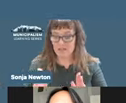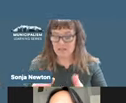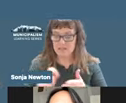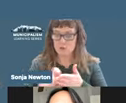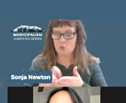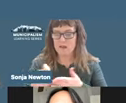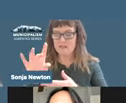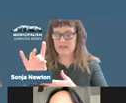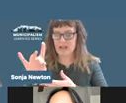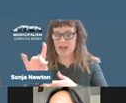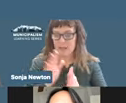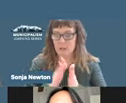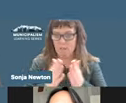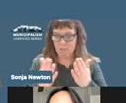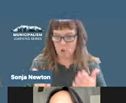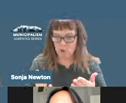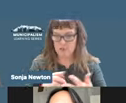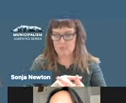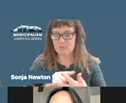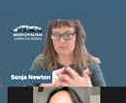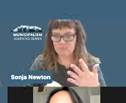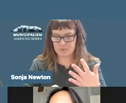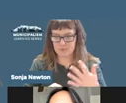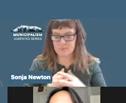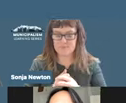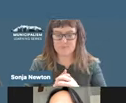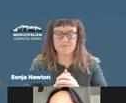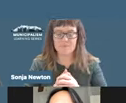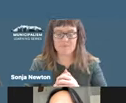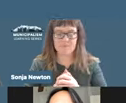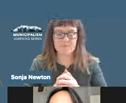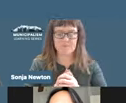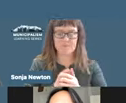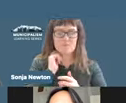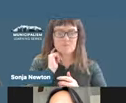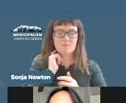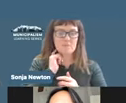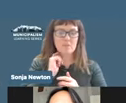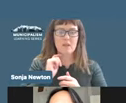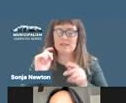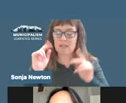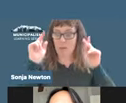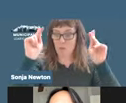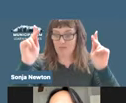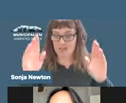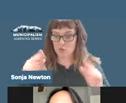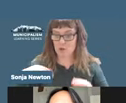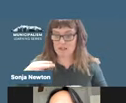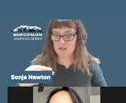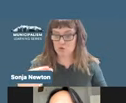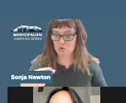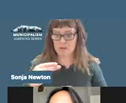including Frontiers of Labor, Reinventing the People, and Labor's Cold War. He is emeritus professor of history at the University of Iowa.